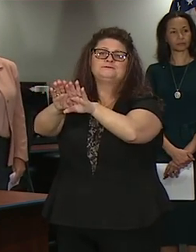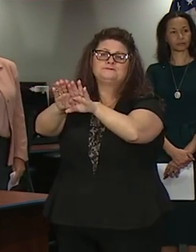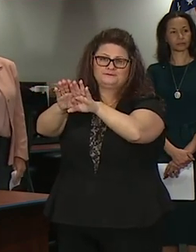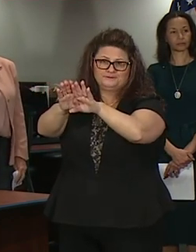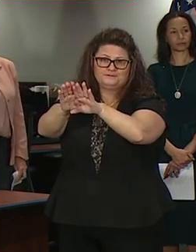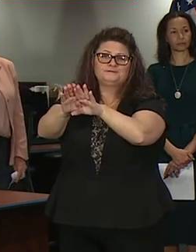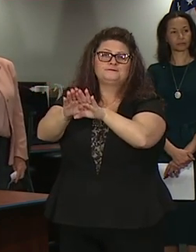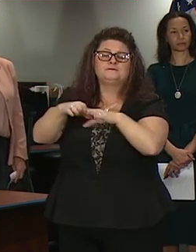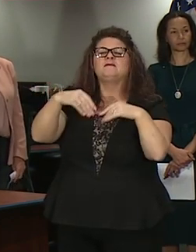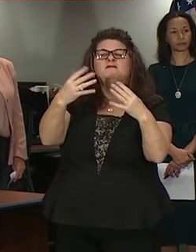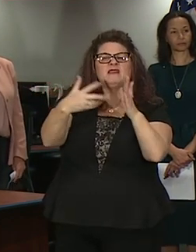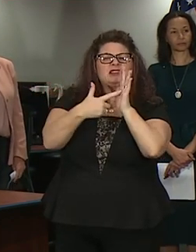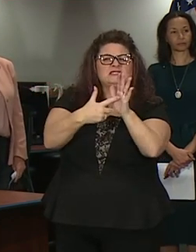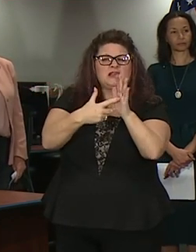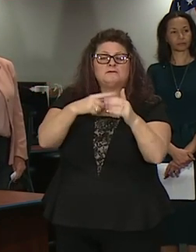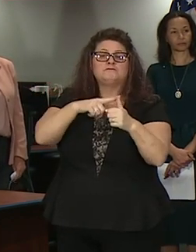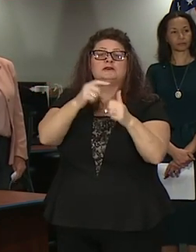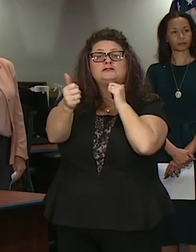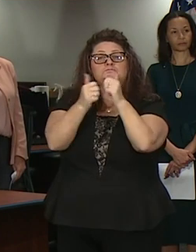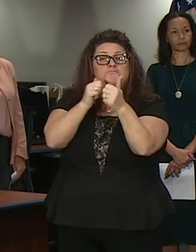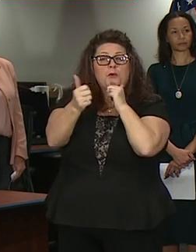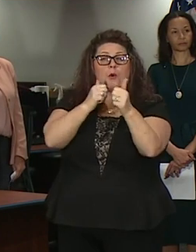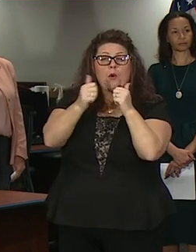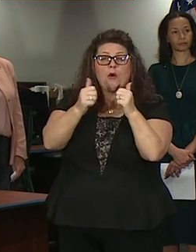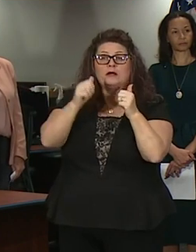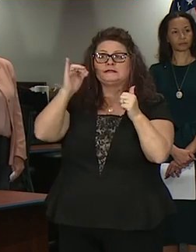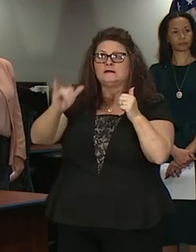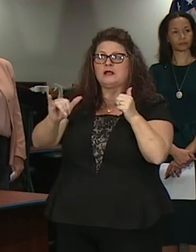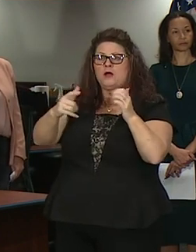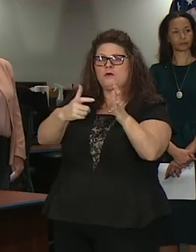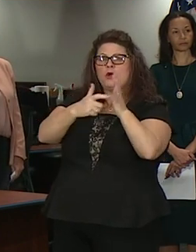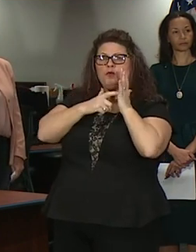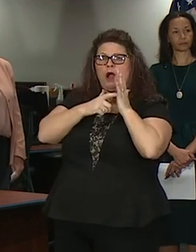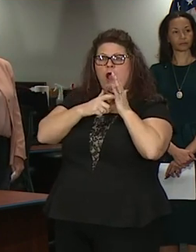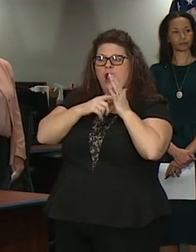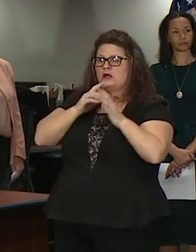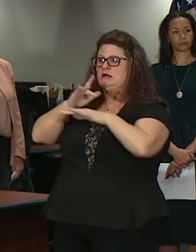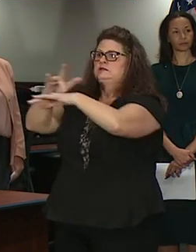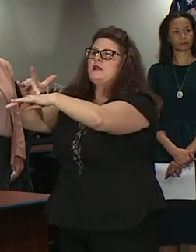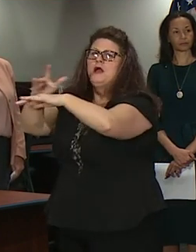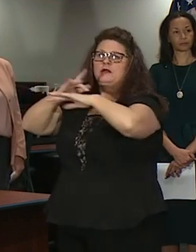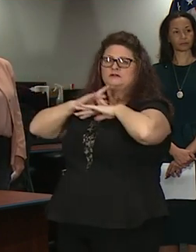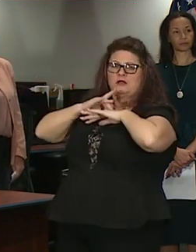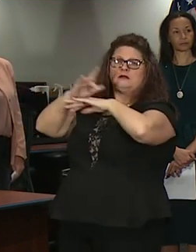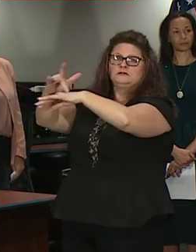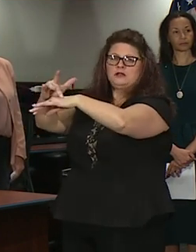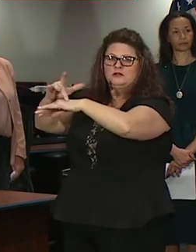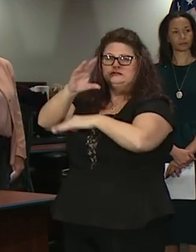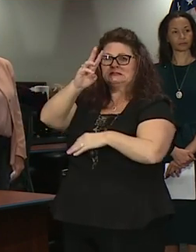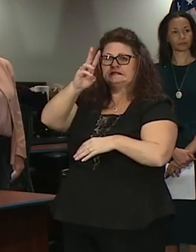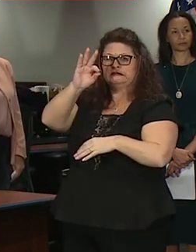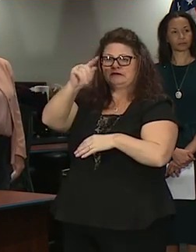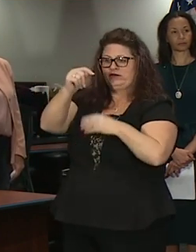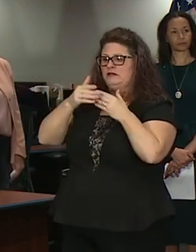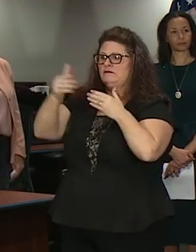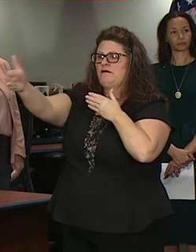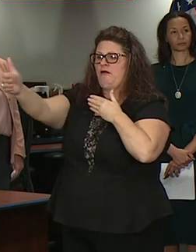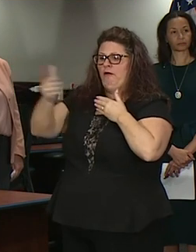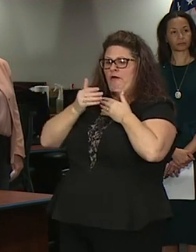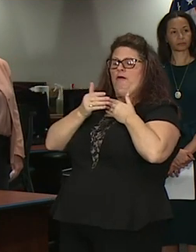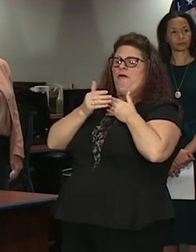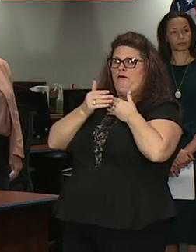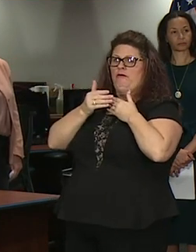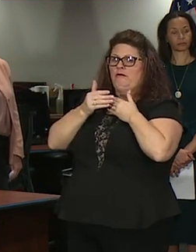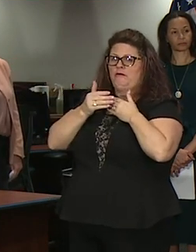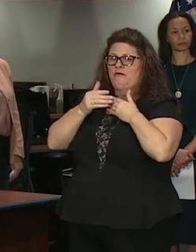are as follows sports requiring interaction with another person of closer than six feet activities